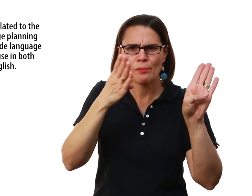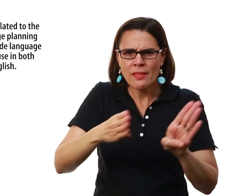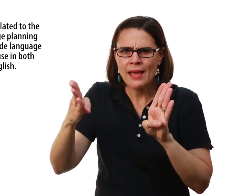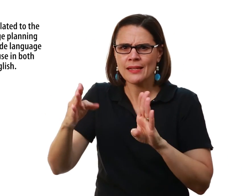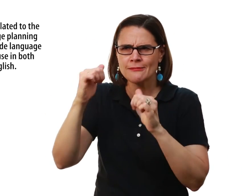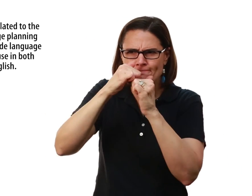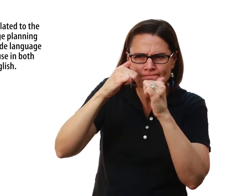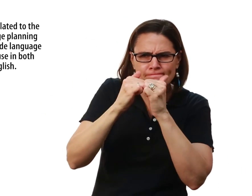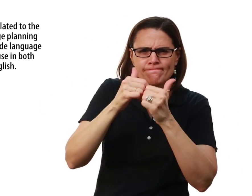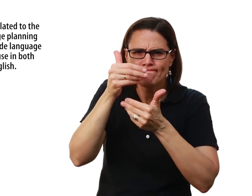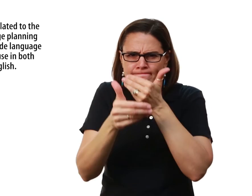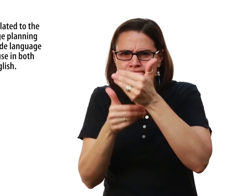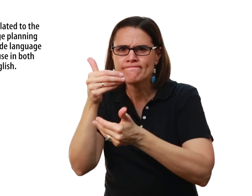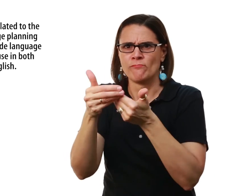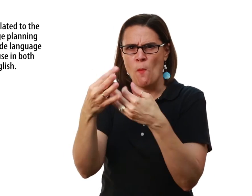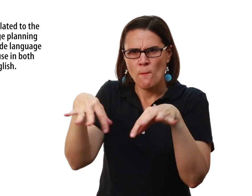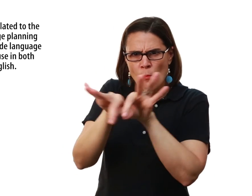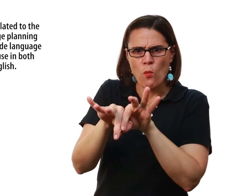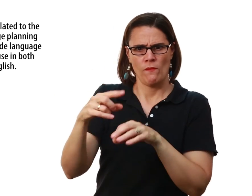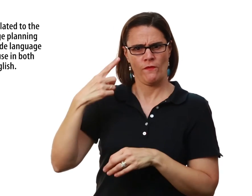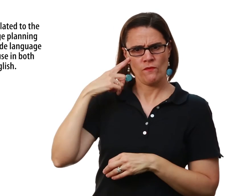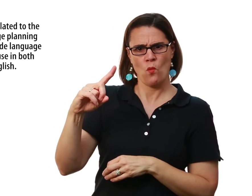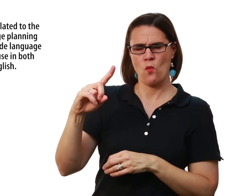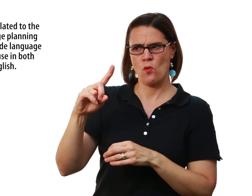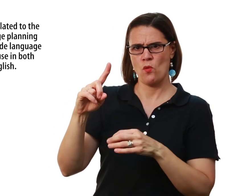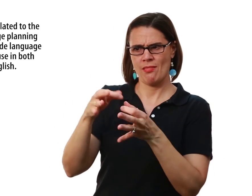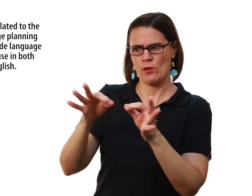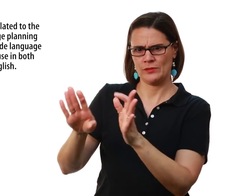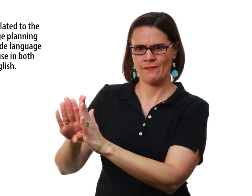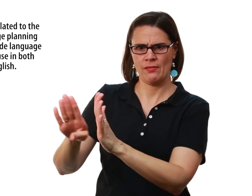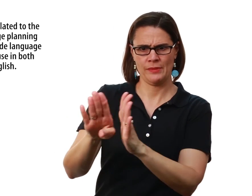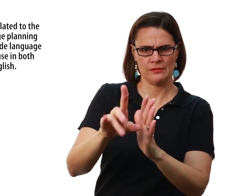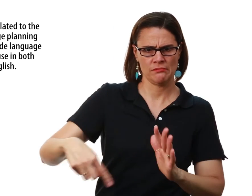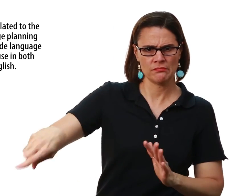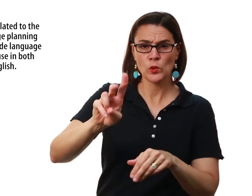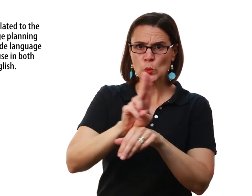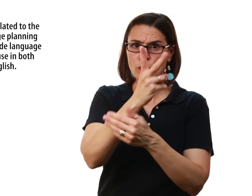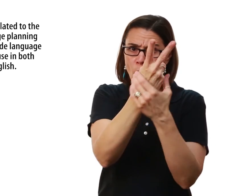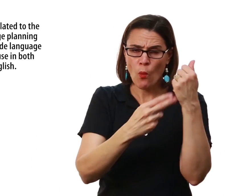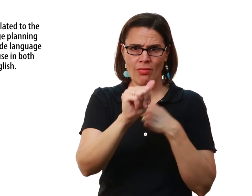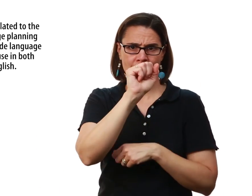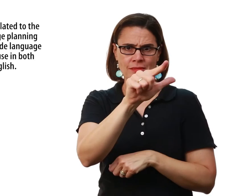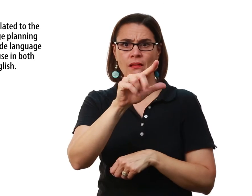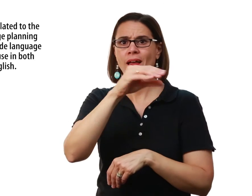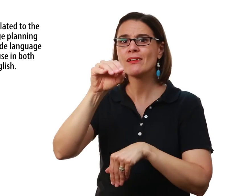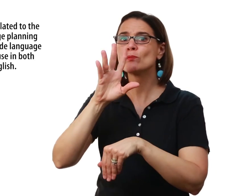systematic language planning And the importance for language development for both ASL and spoken